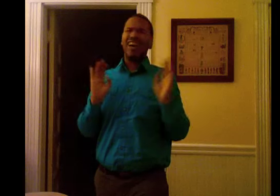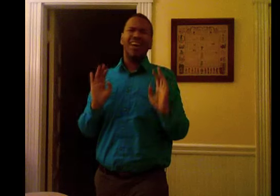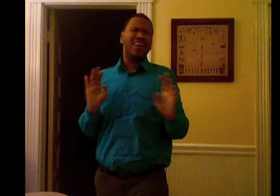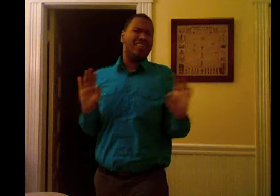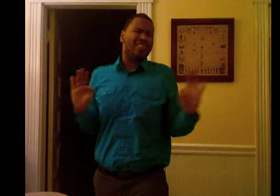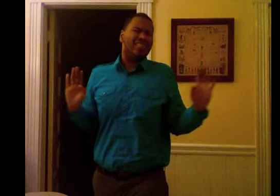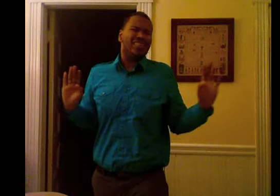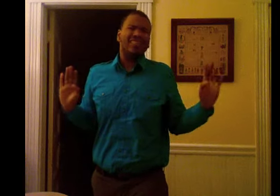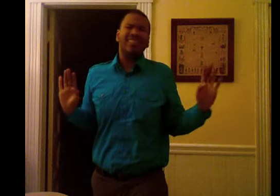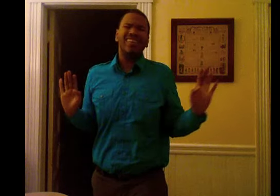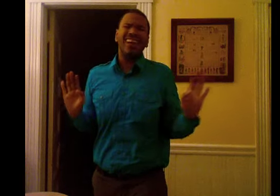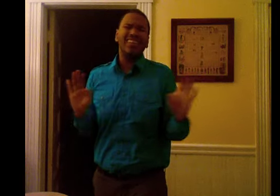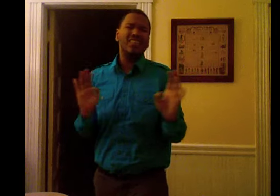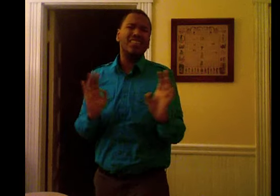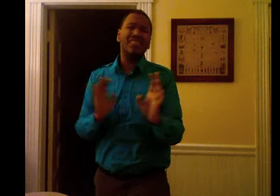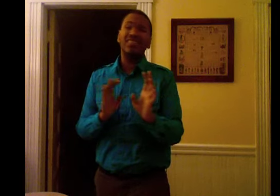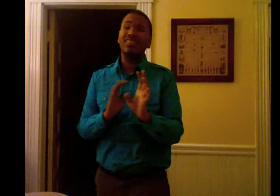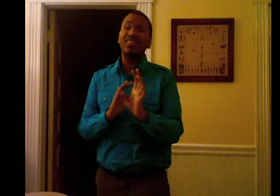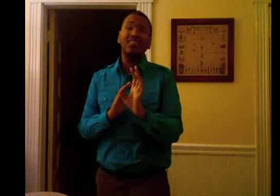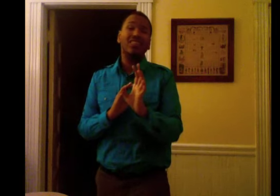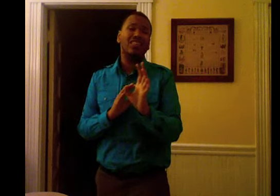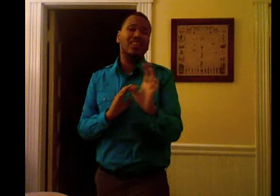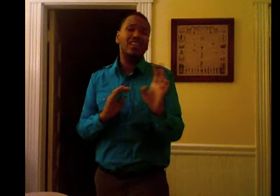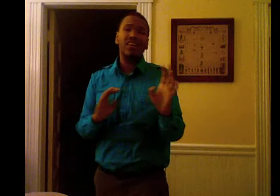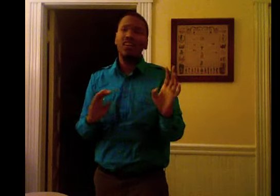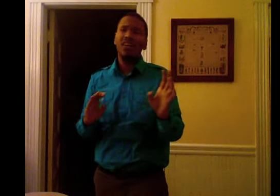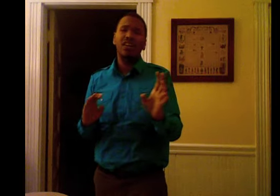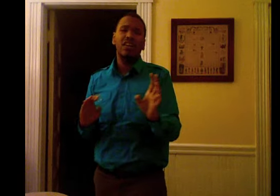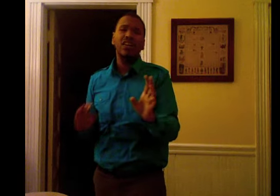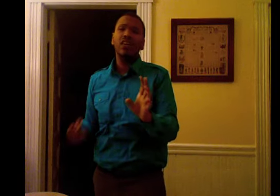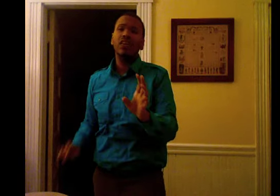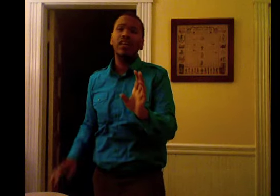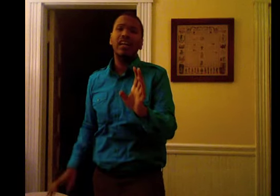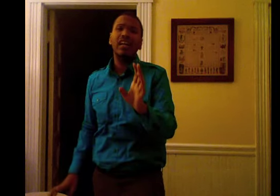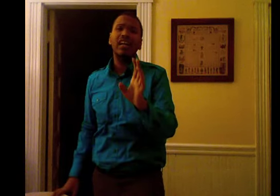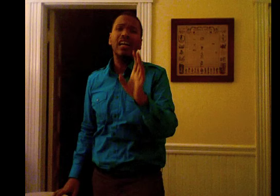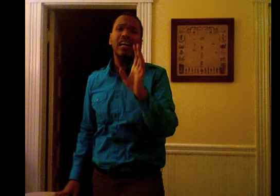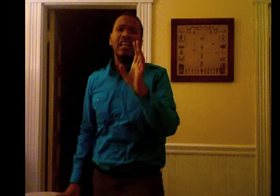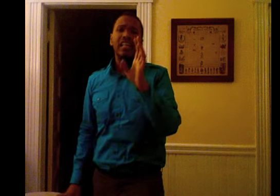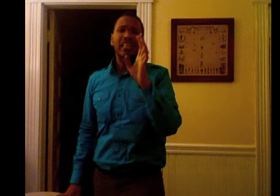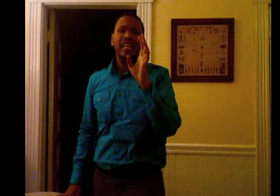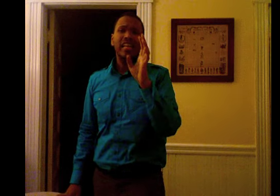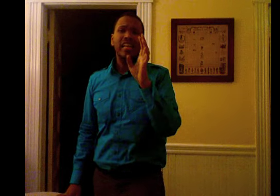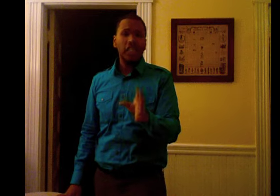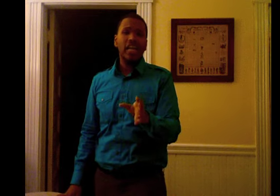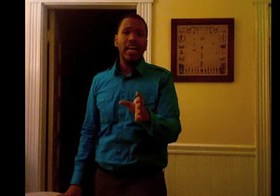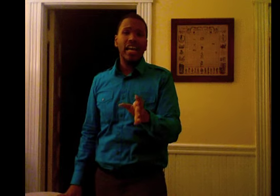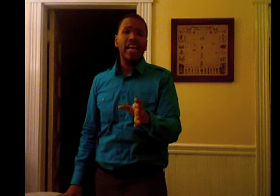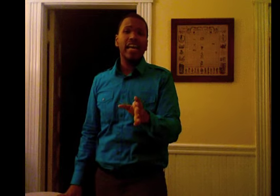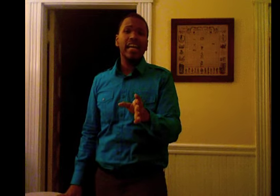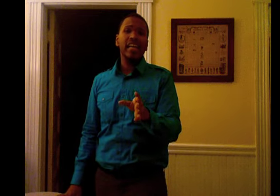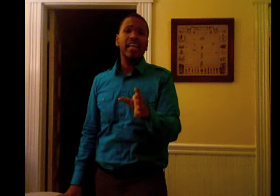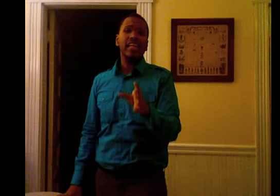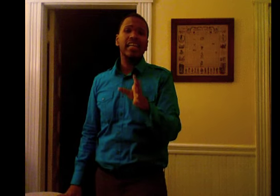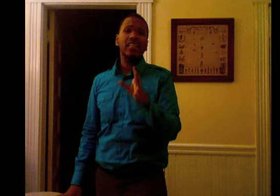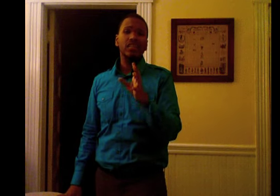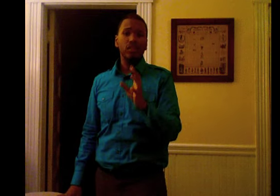change is